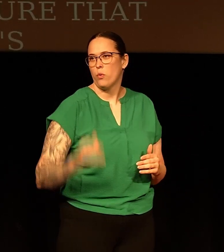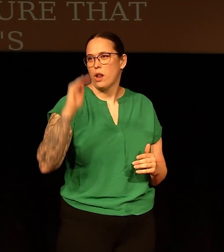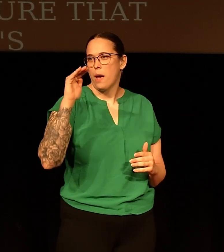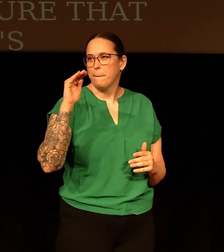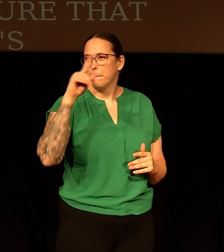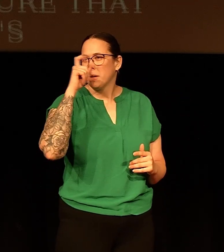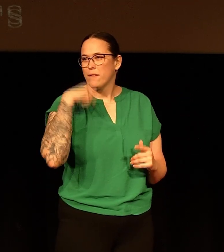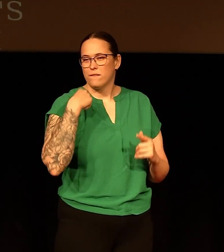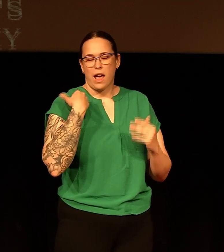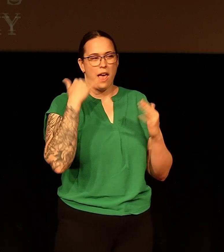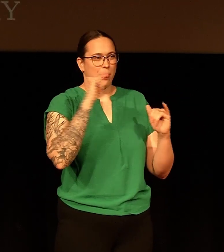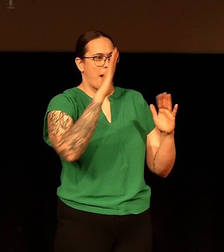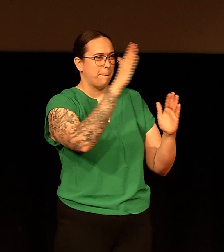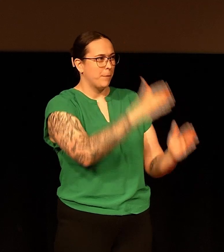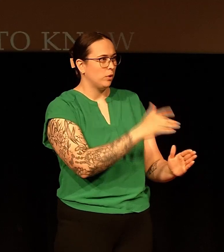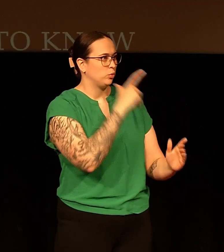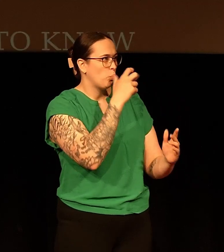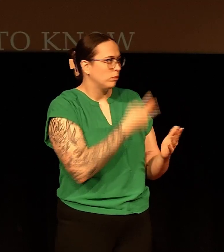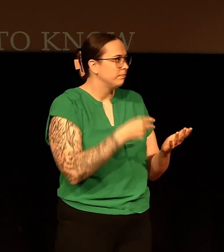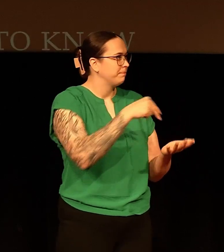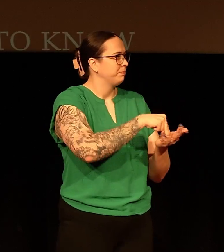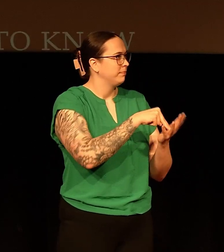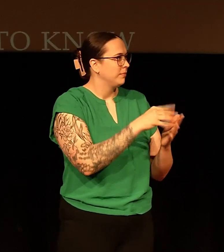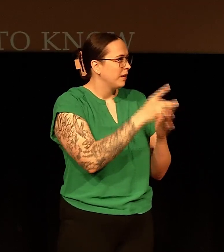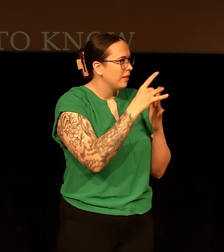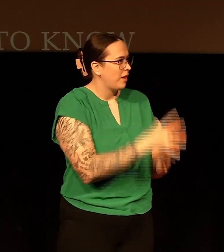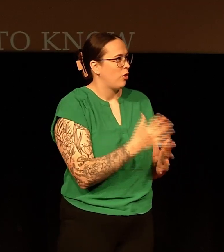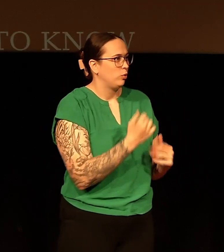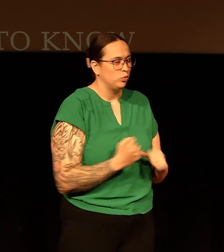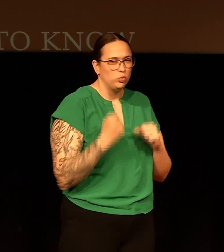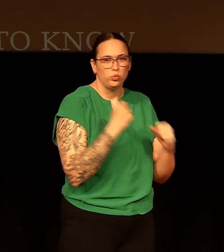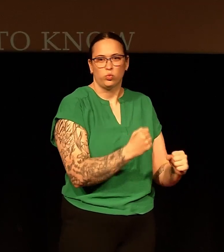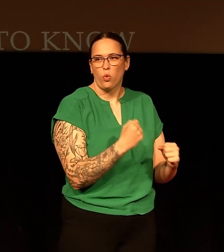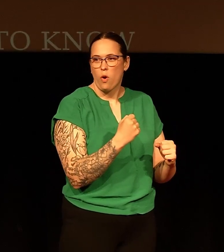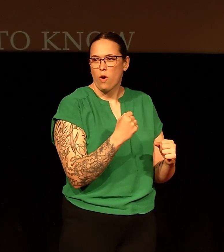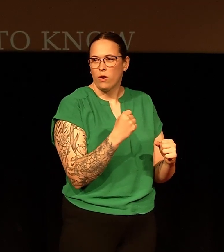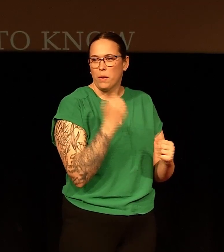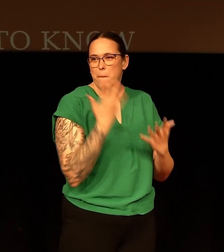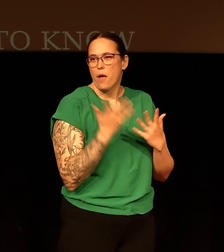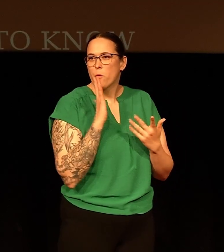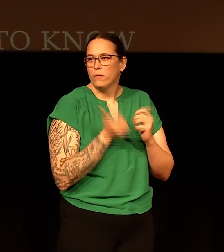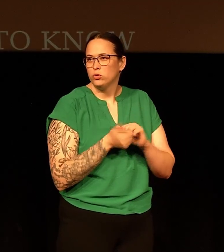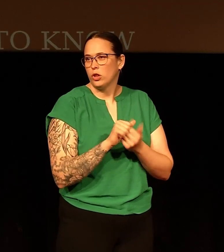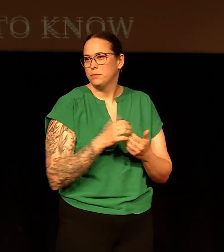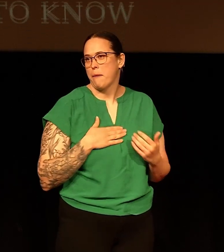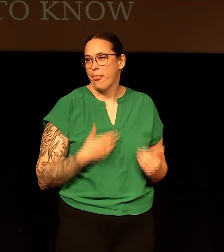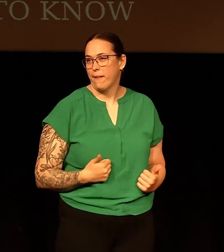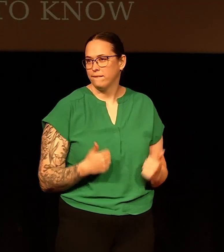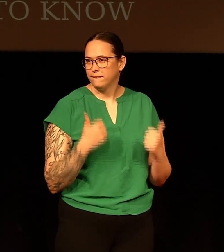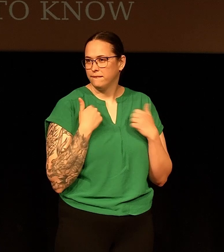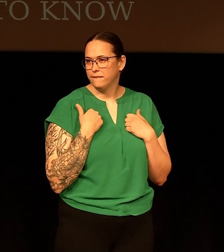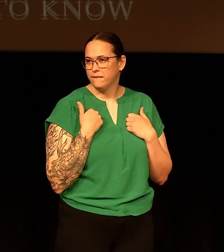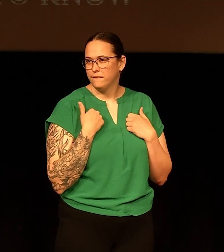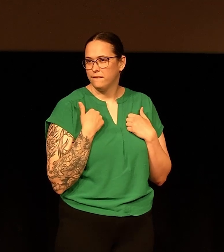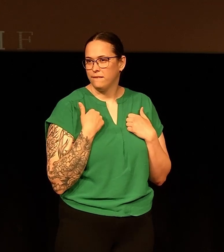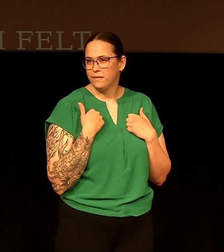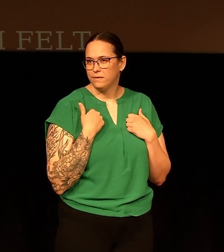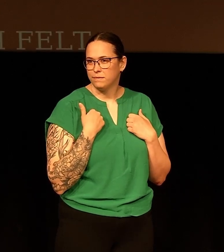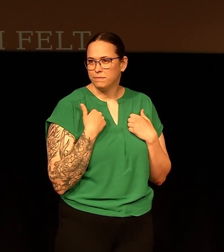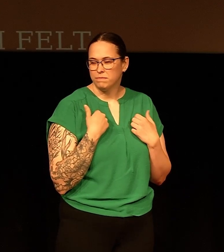needed when I was growing up because I felt like I needed that person, that strong person in front of me. And if I had that, it would have changed